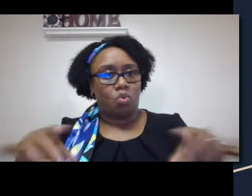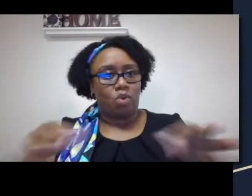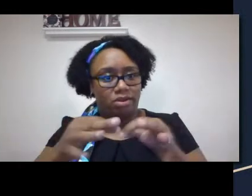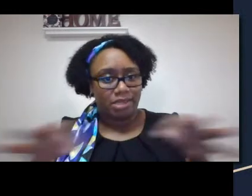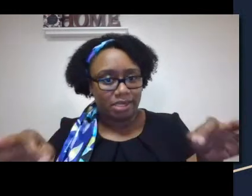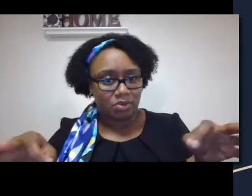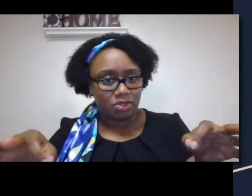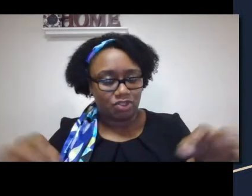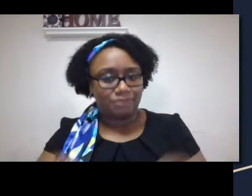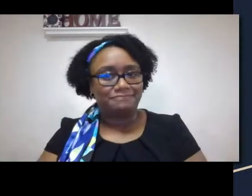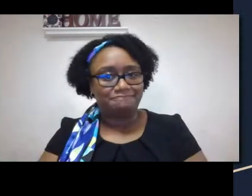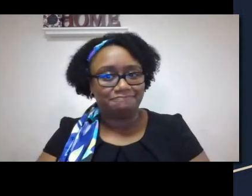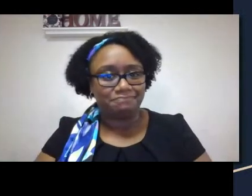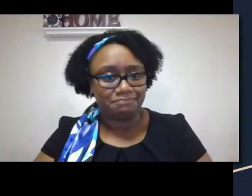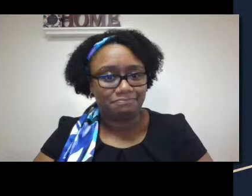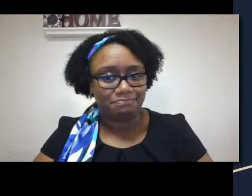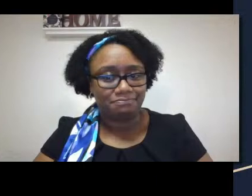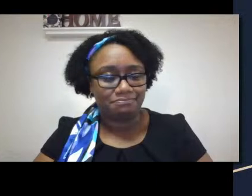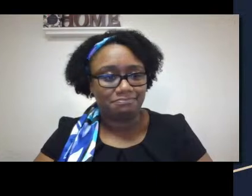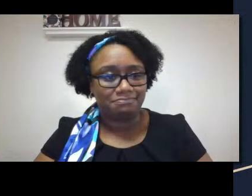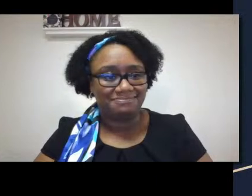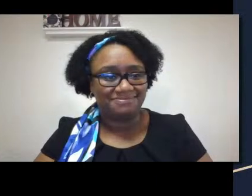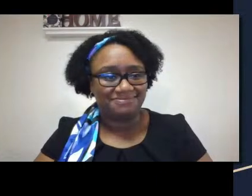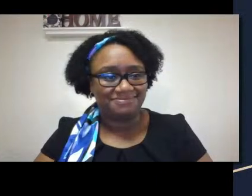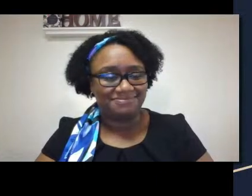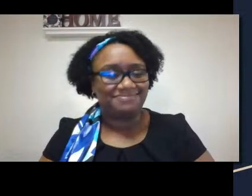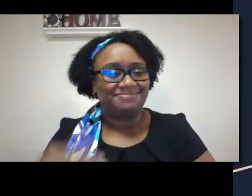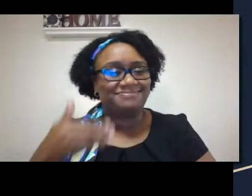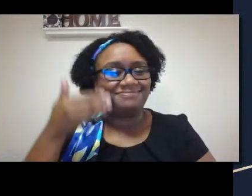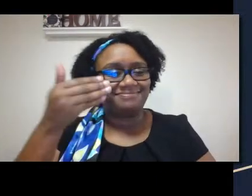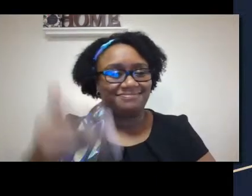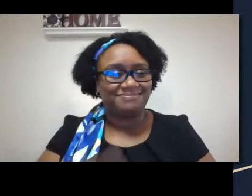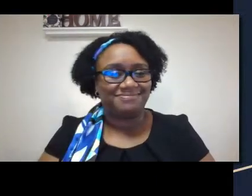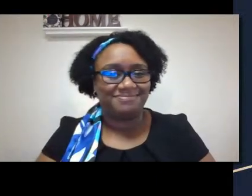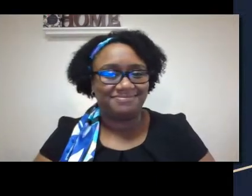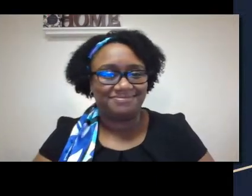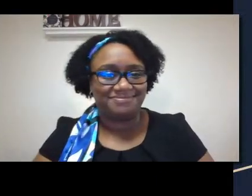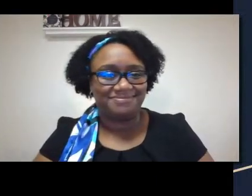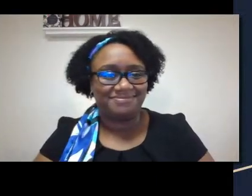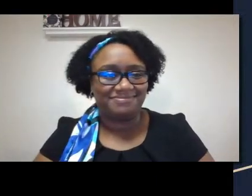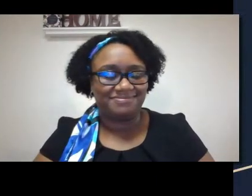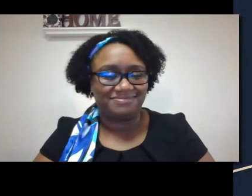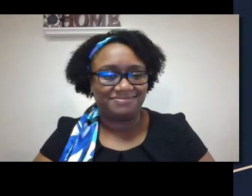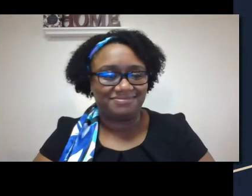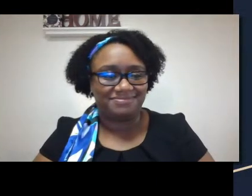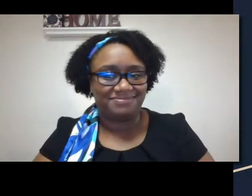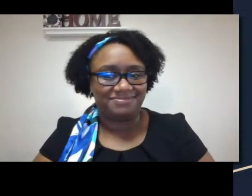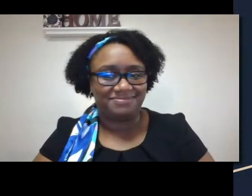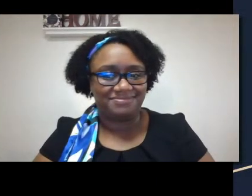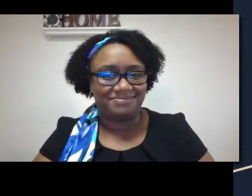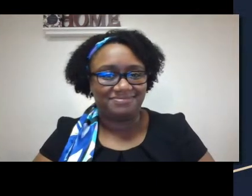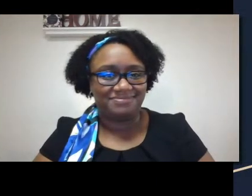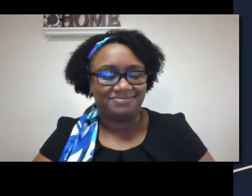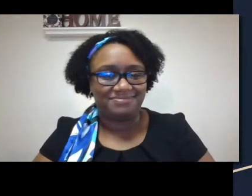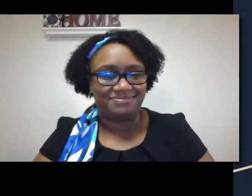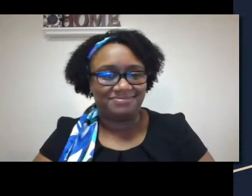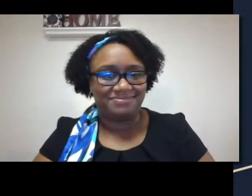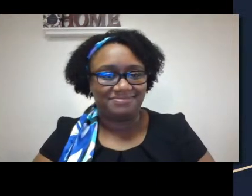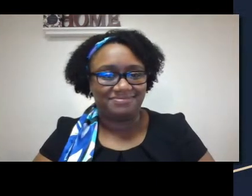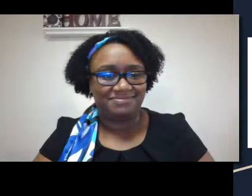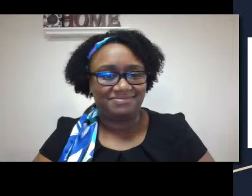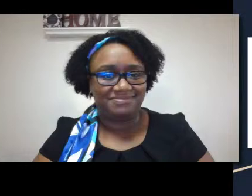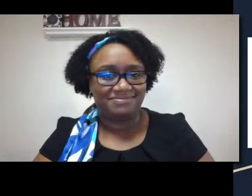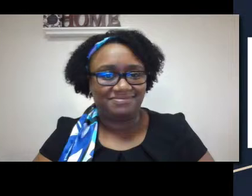And providing opportunities for deaf children to be able to acquire language. Next slide, please.